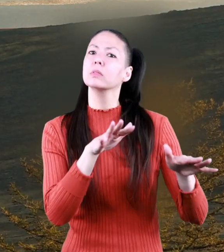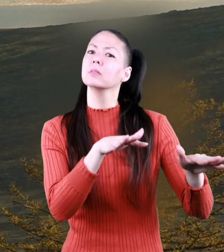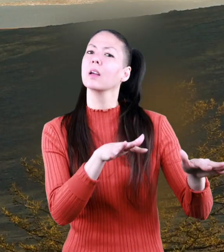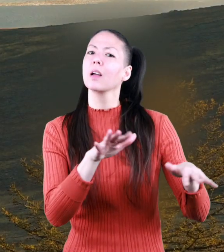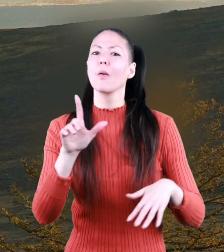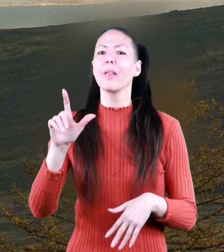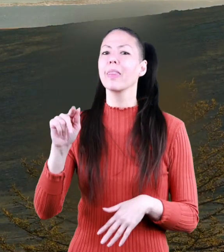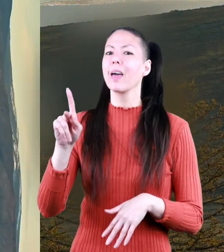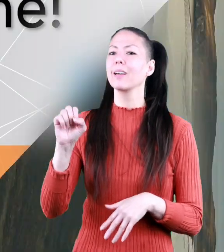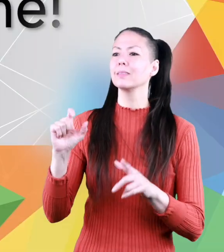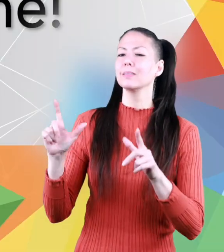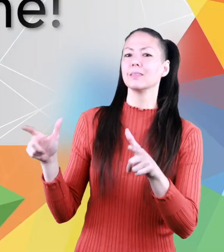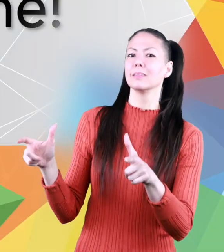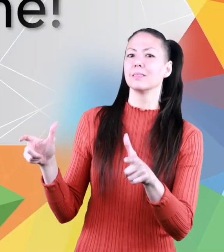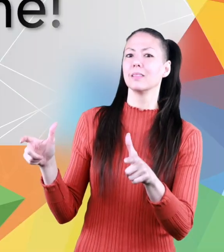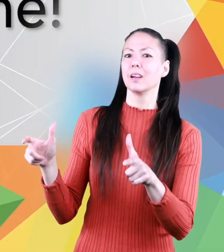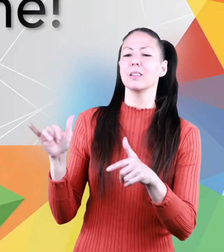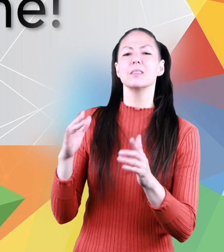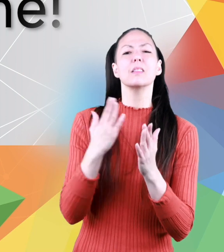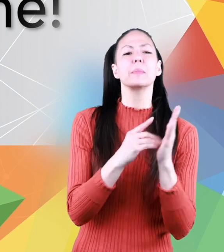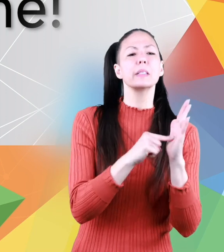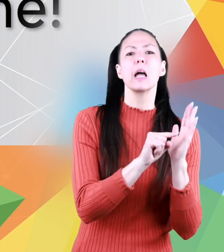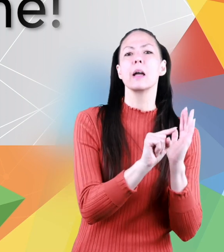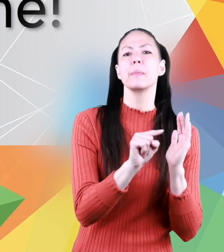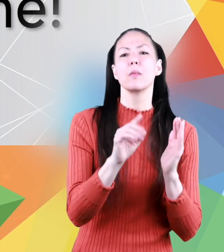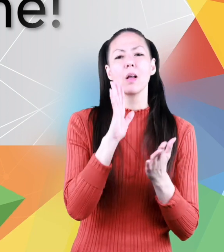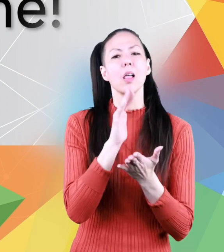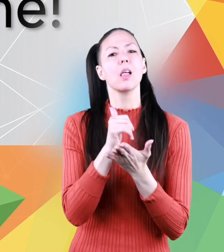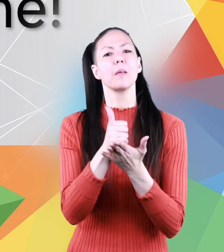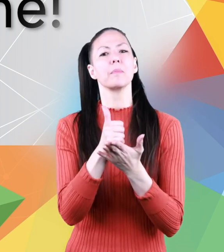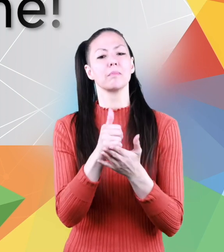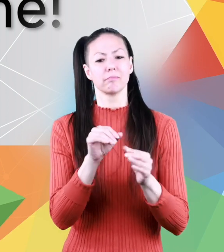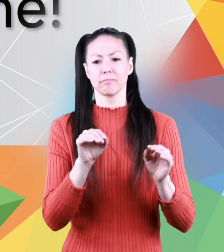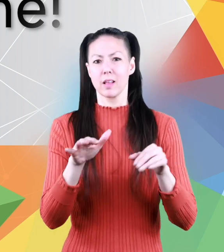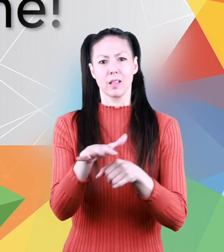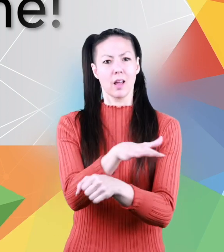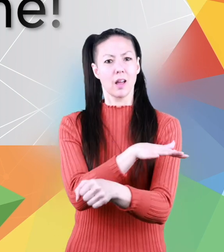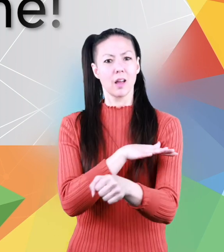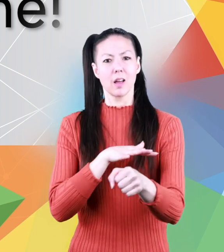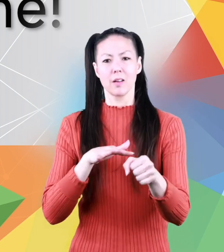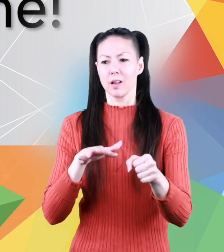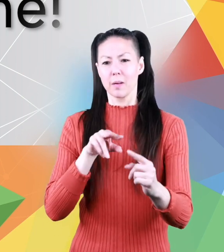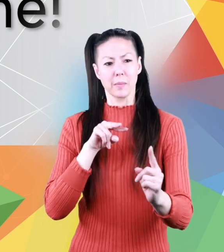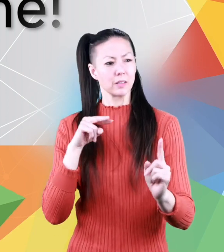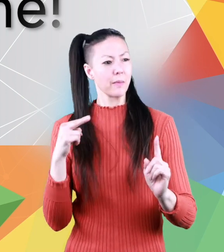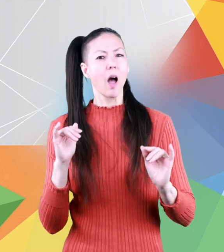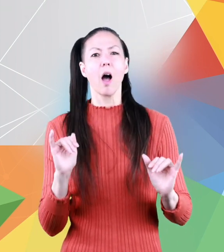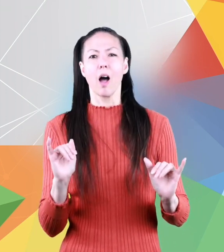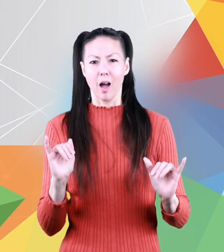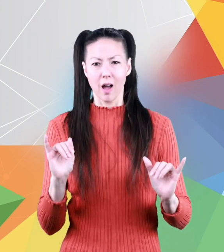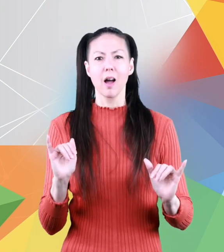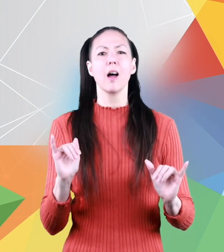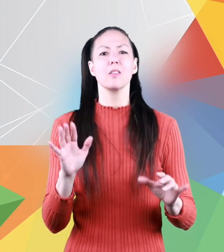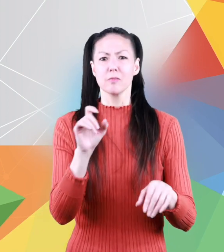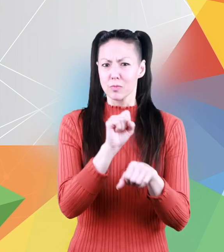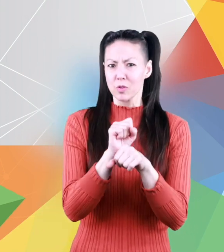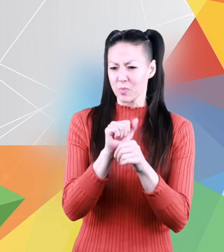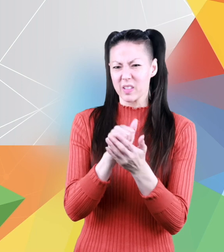lakes here are some examples that will help put the area into some perspective you may have worked with grid